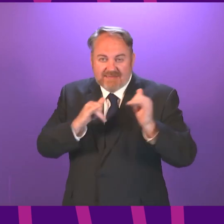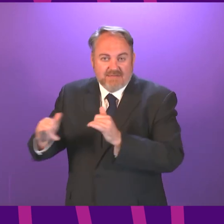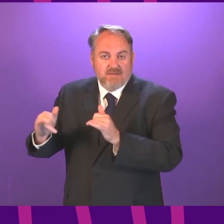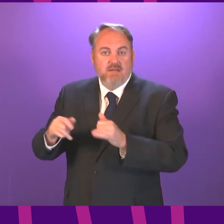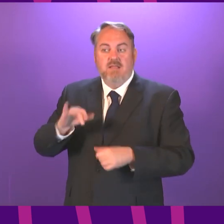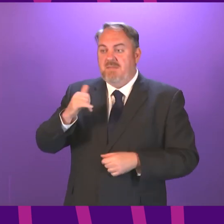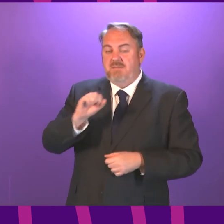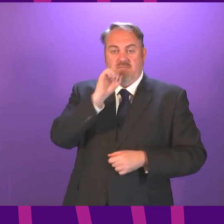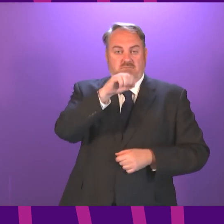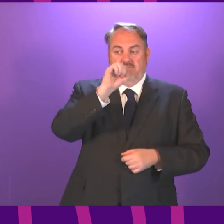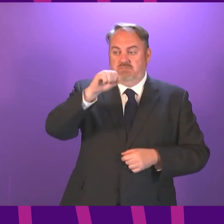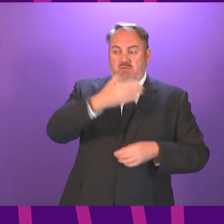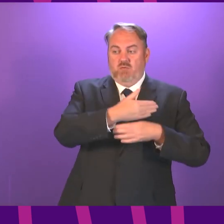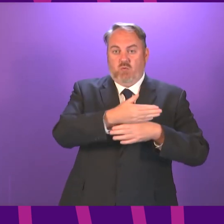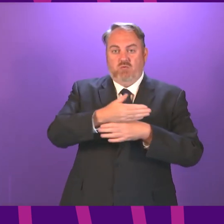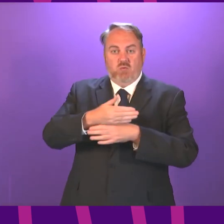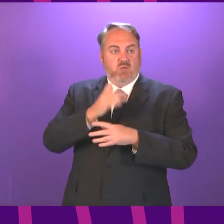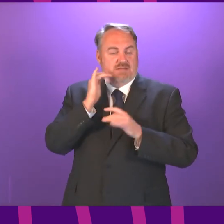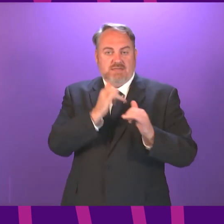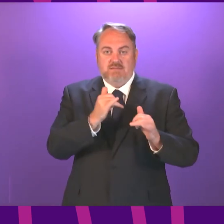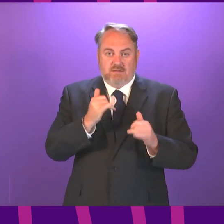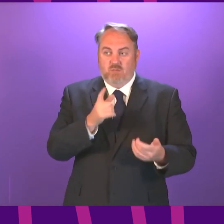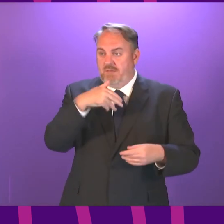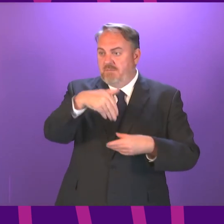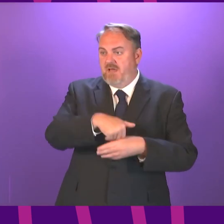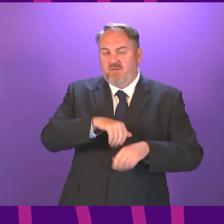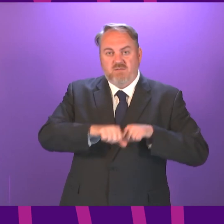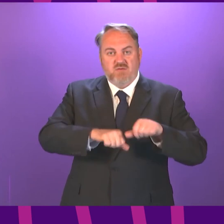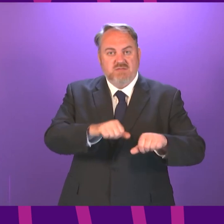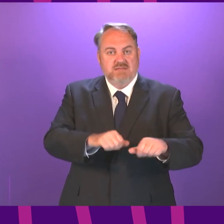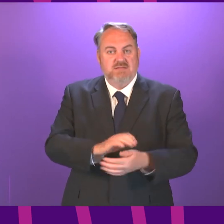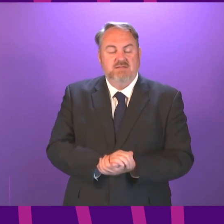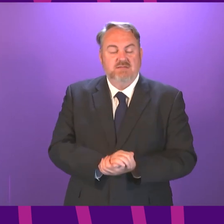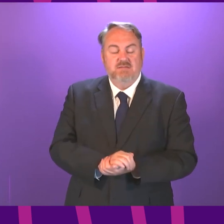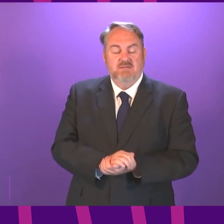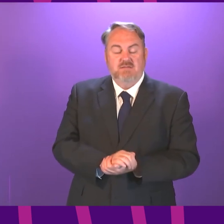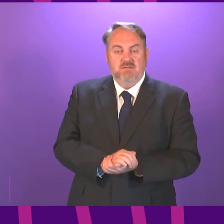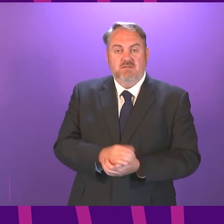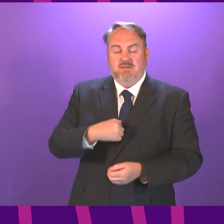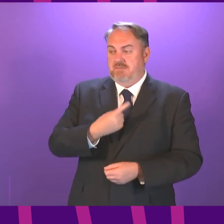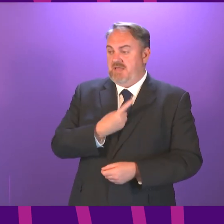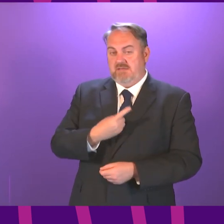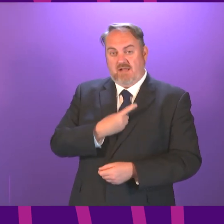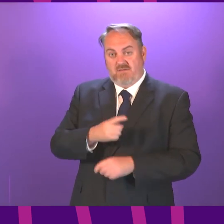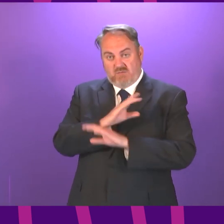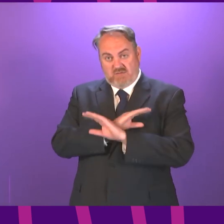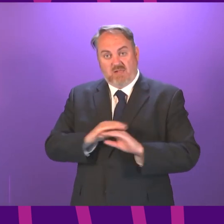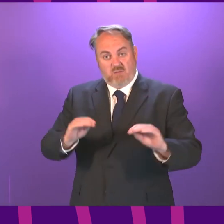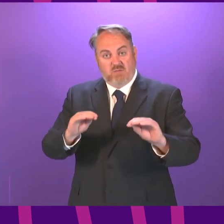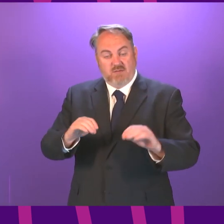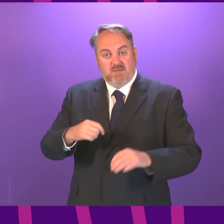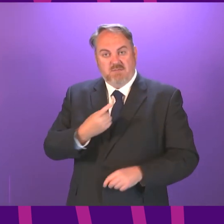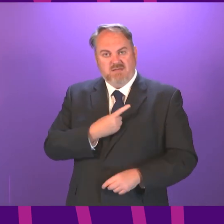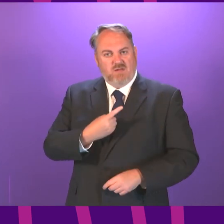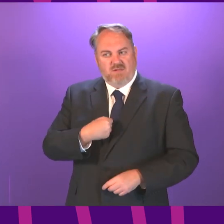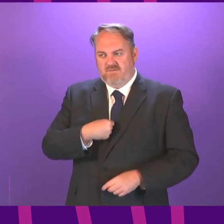door-to-door testing will be a part of that walk-in vaccination clinics I don't and may surprise people to hear this I don't